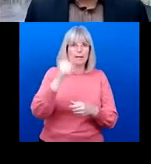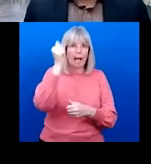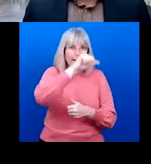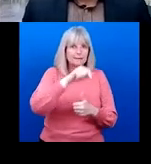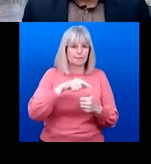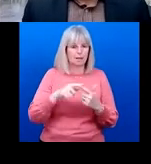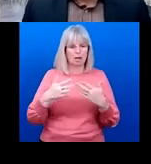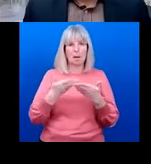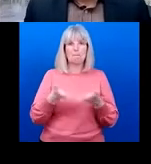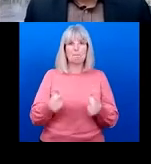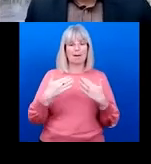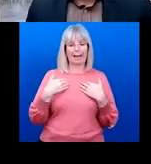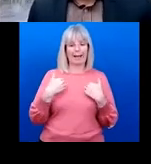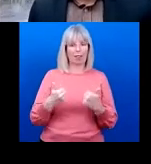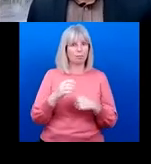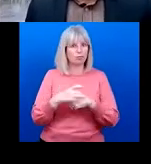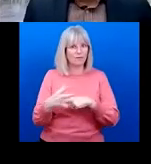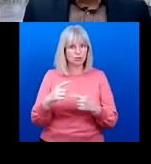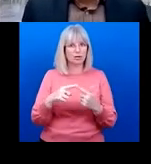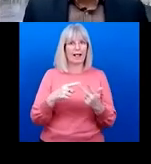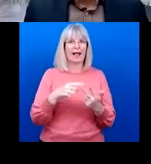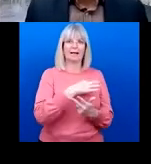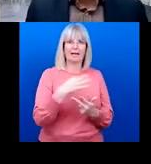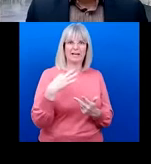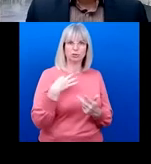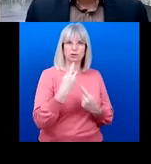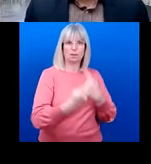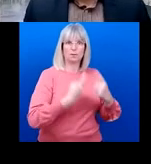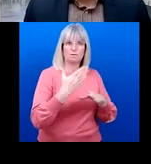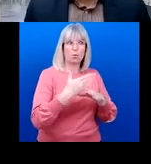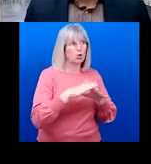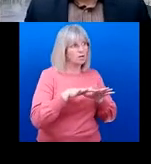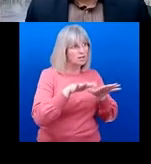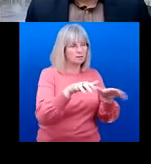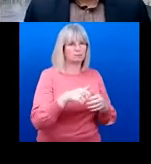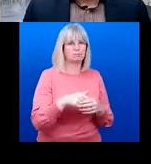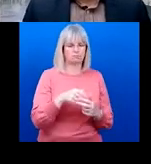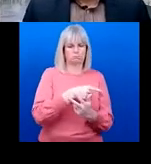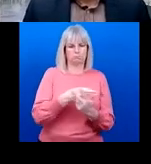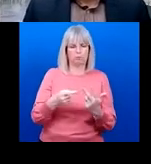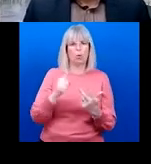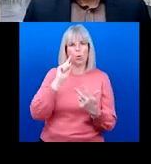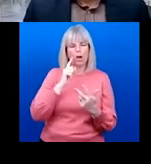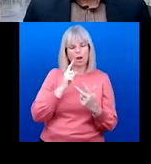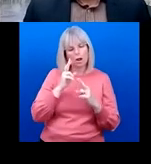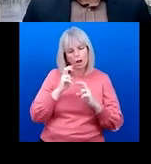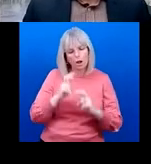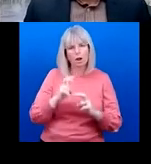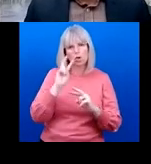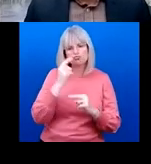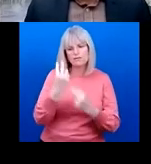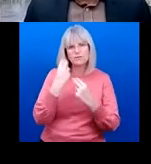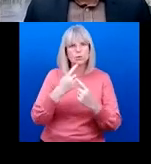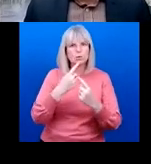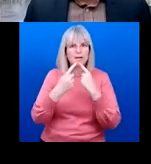and clinicians from the field to review existing data and make recommendations for the for the targets. Alakos